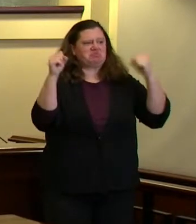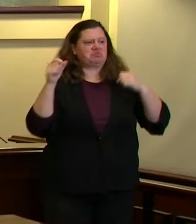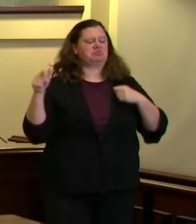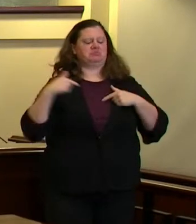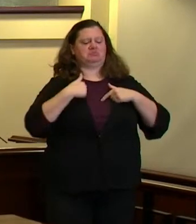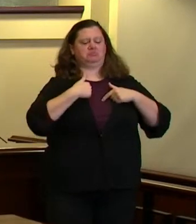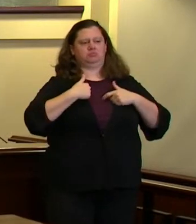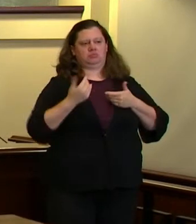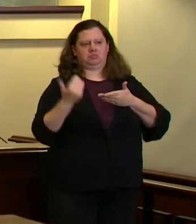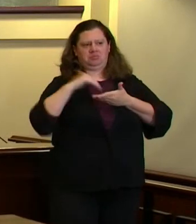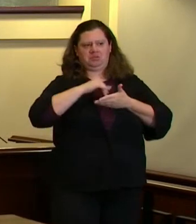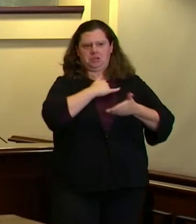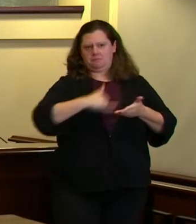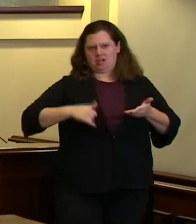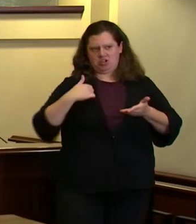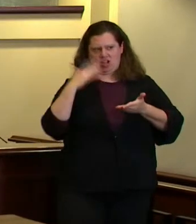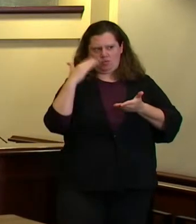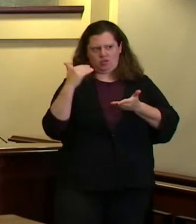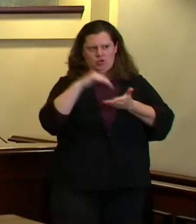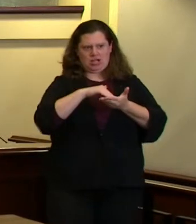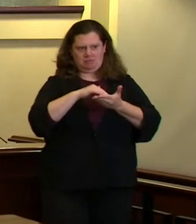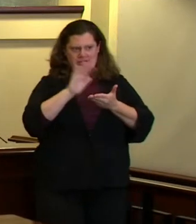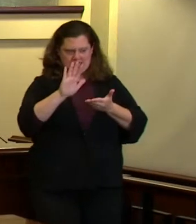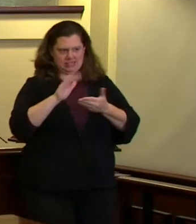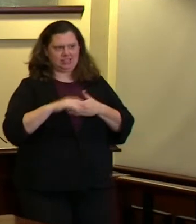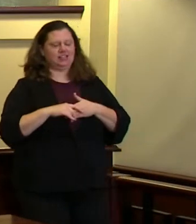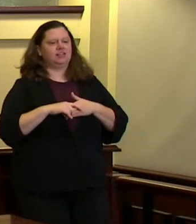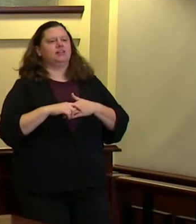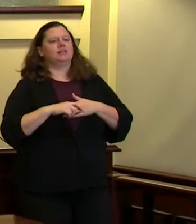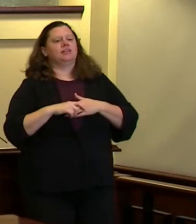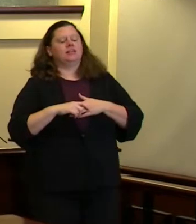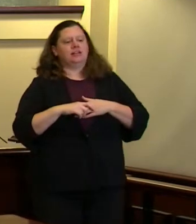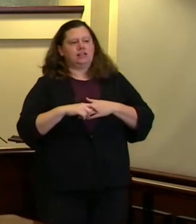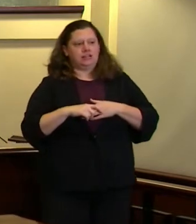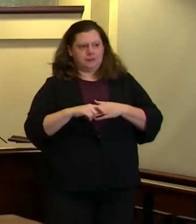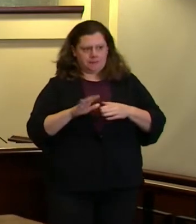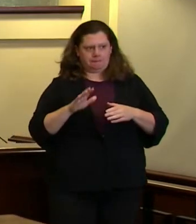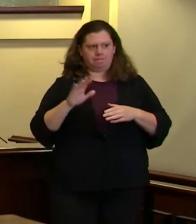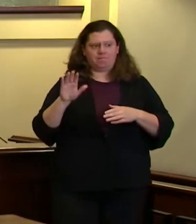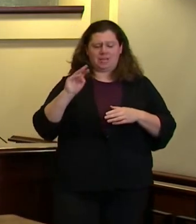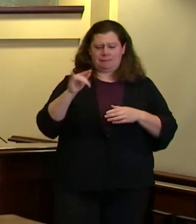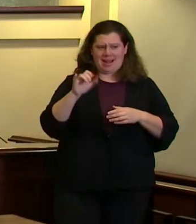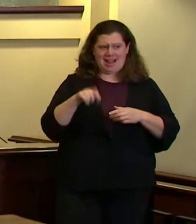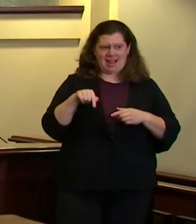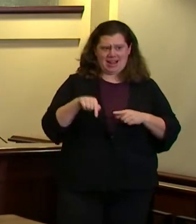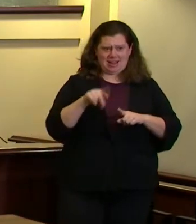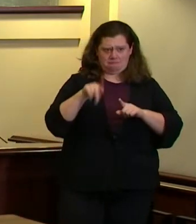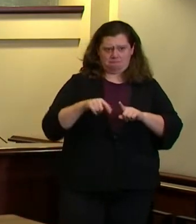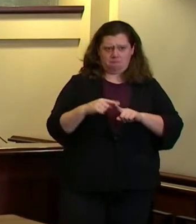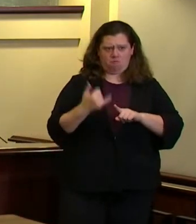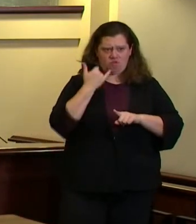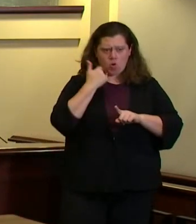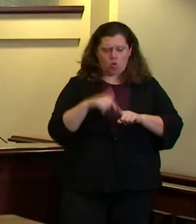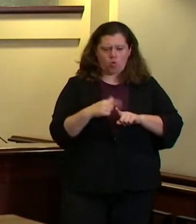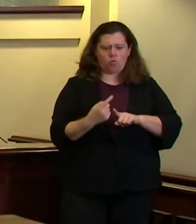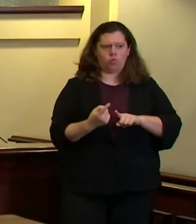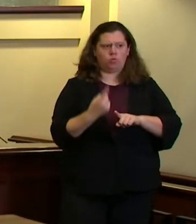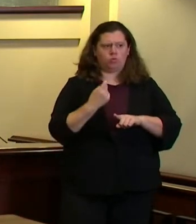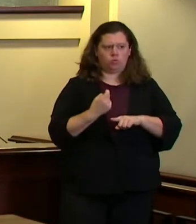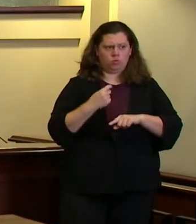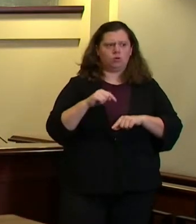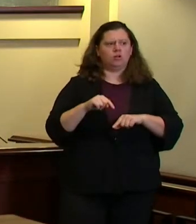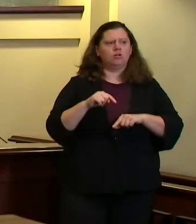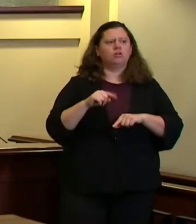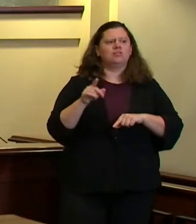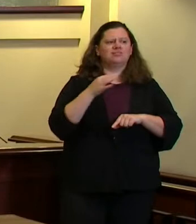best to do it on her so maggie asked the question um she's referencing some tweets that have been sent